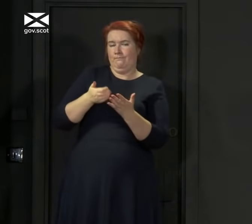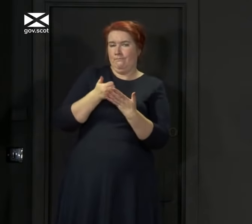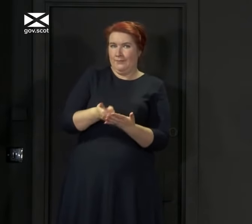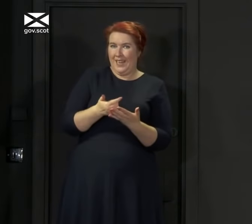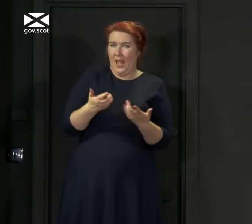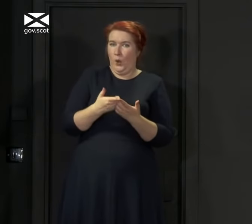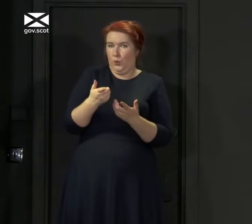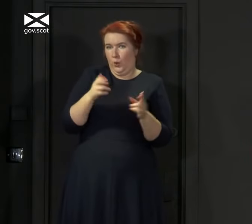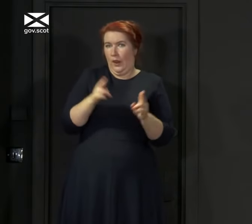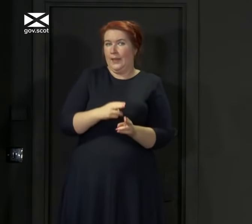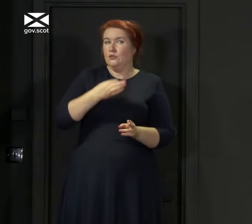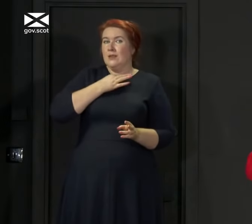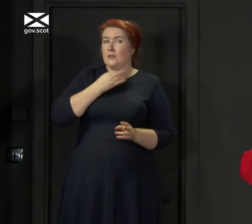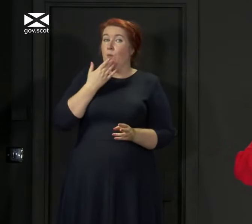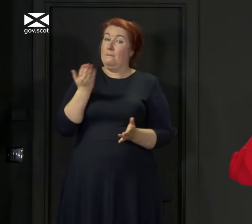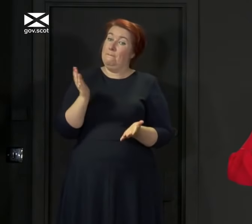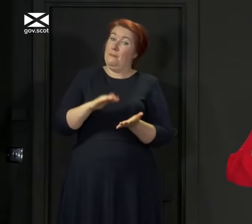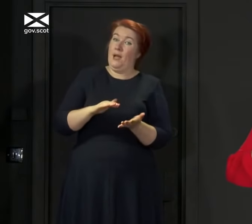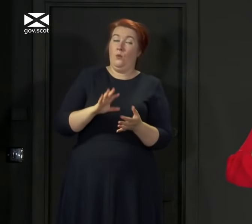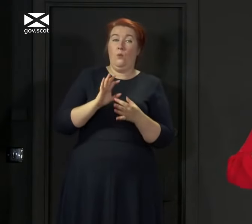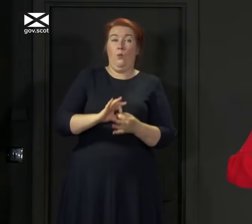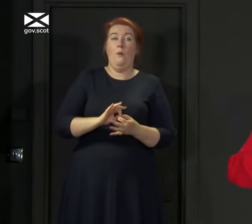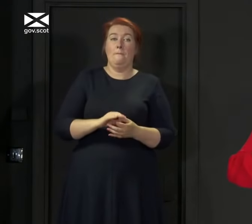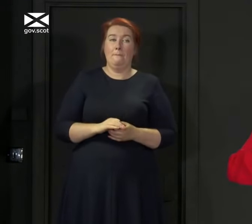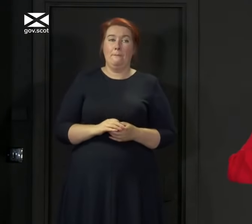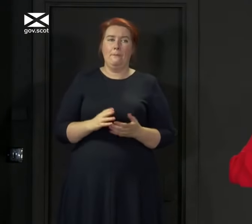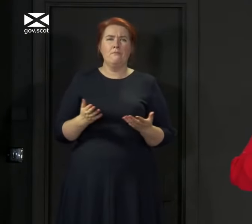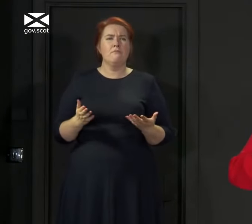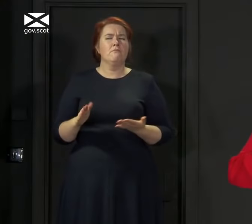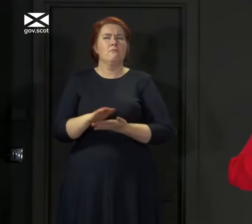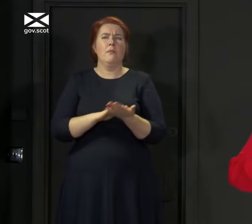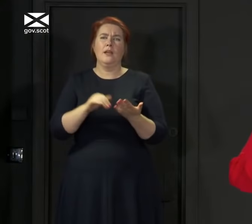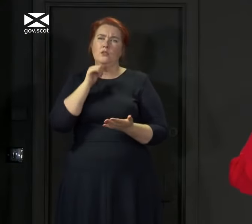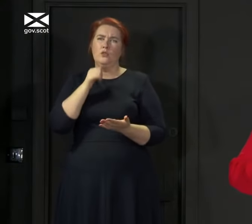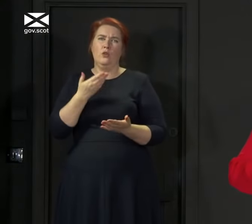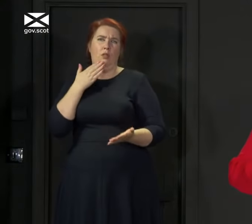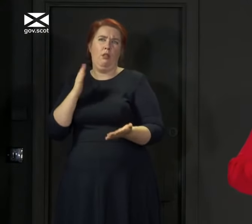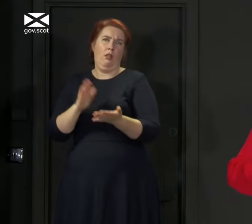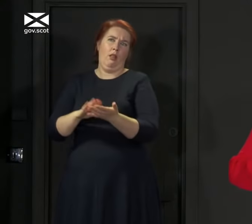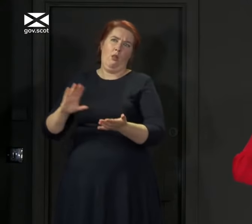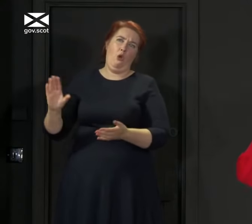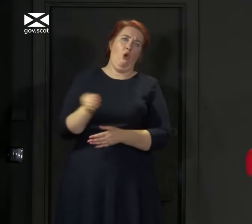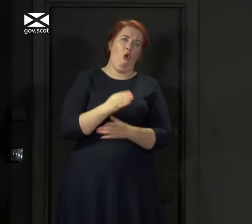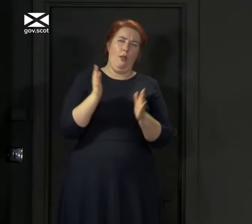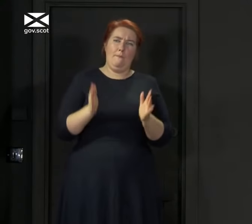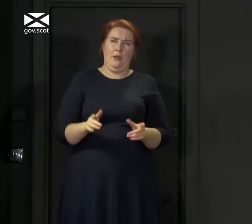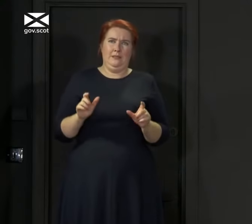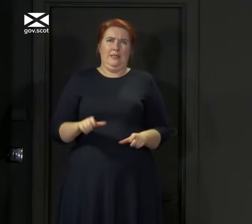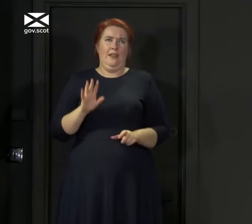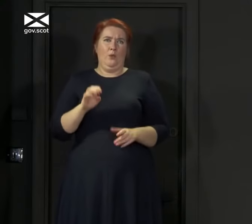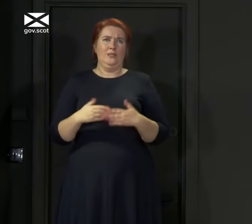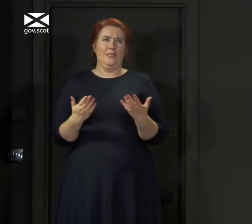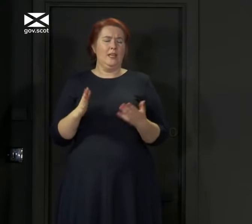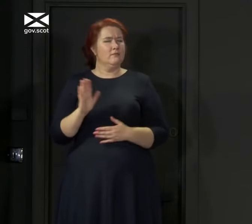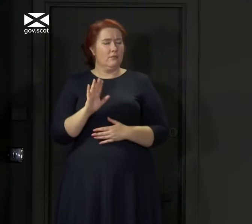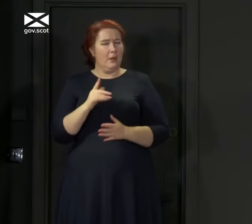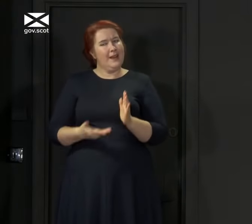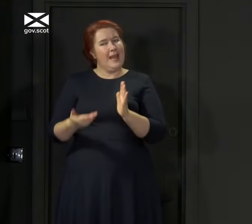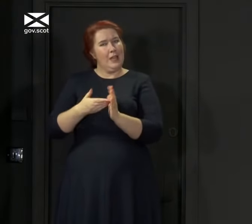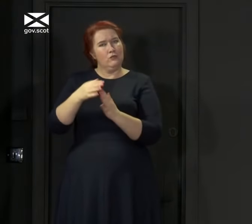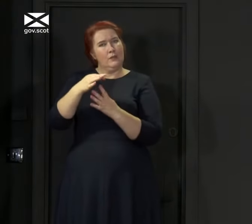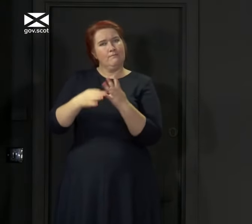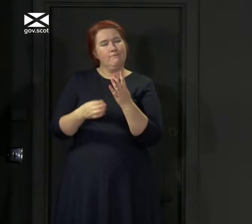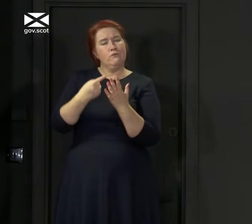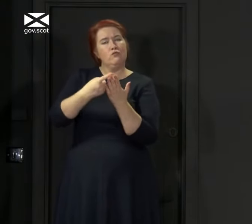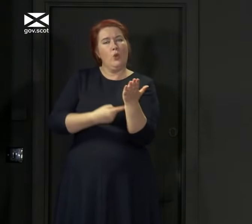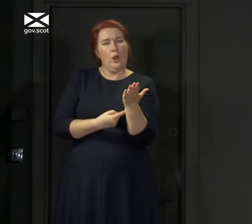minimising what they are doing. So that's not an absolutely blanket quarantine policy, but it is about additional restrictions. And all of